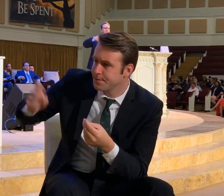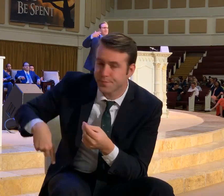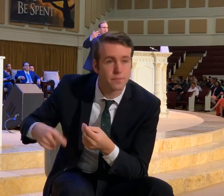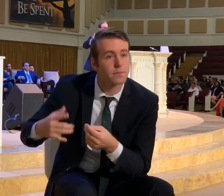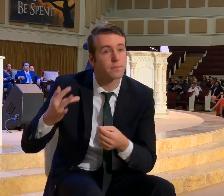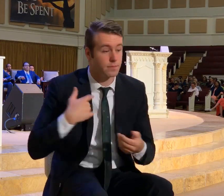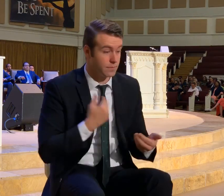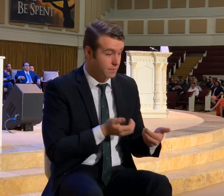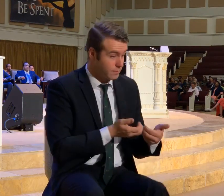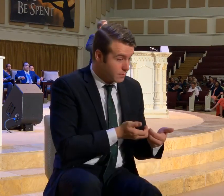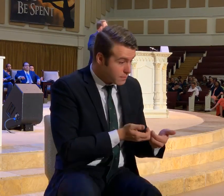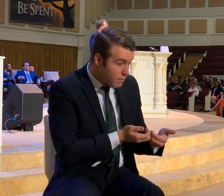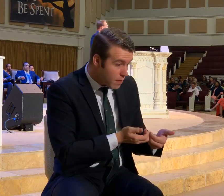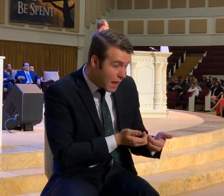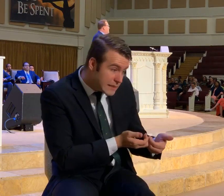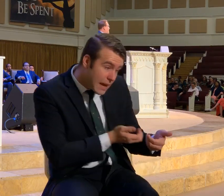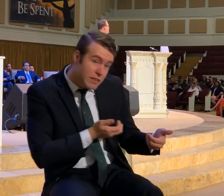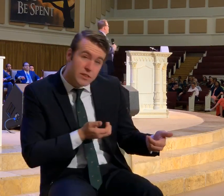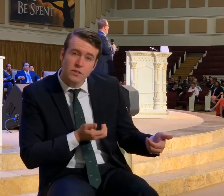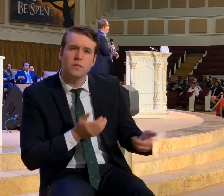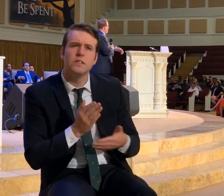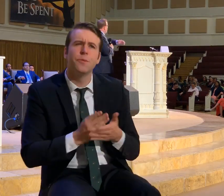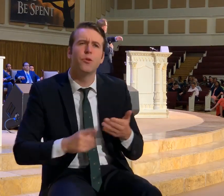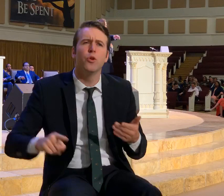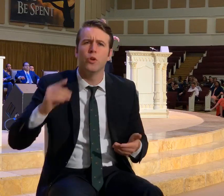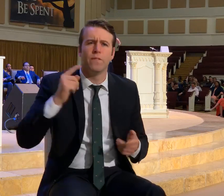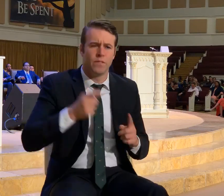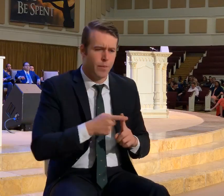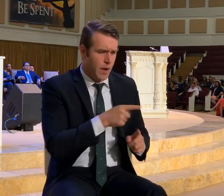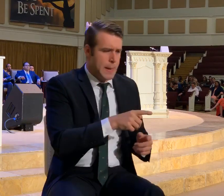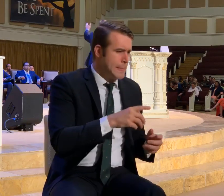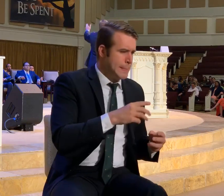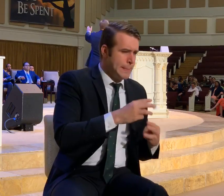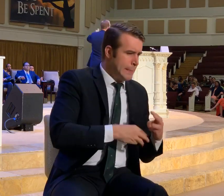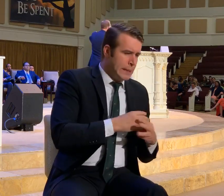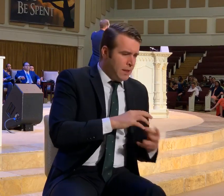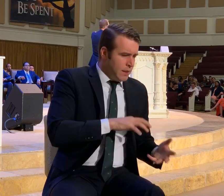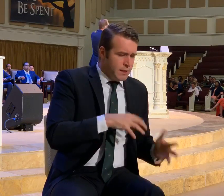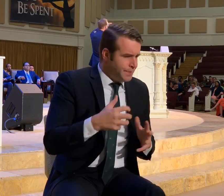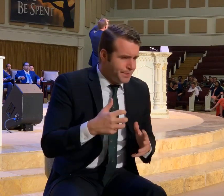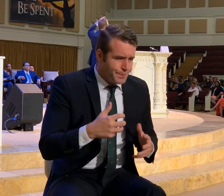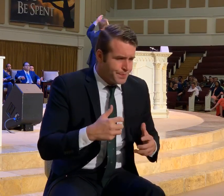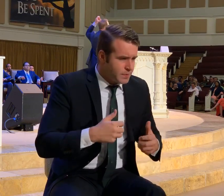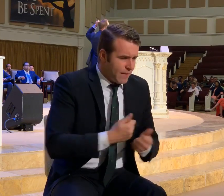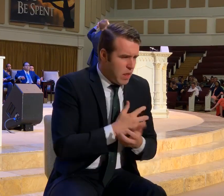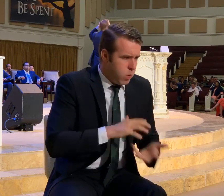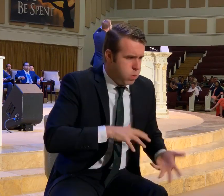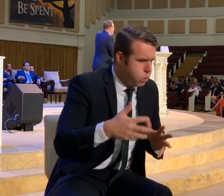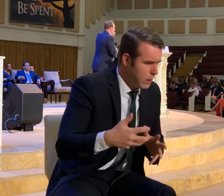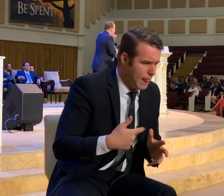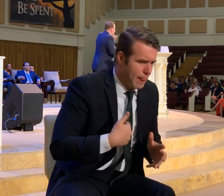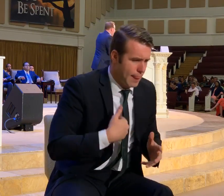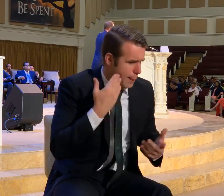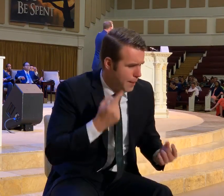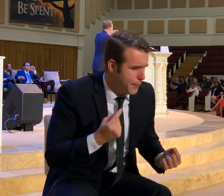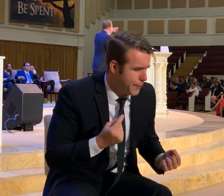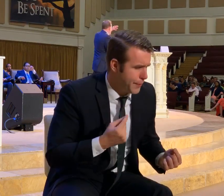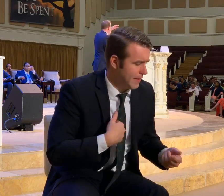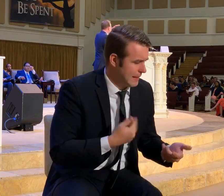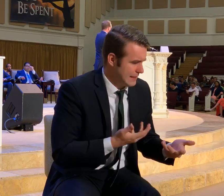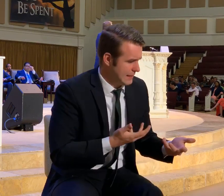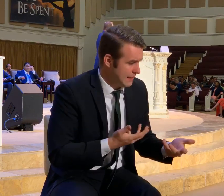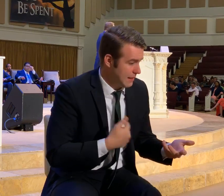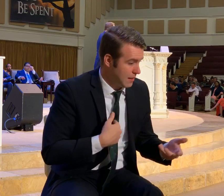work of sanctification. Some of you came in. You came from the most busted up life. A messed up life. You didn't have anything together.